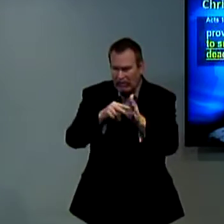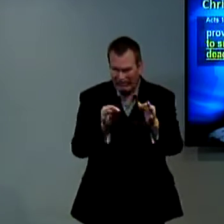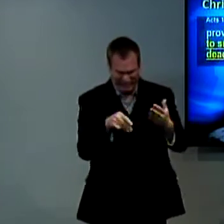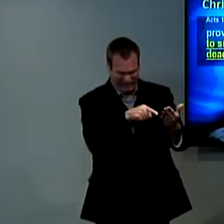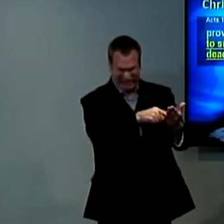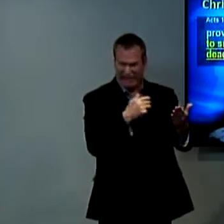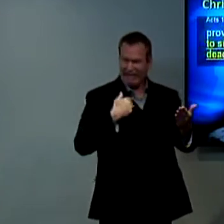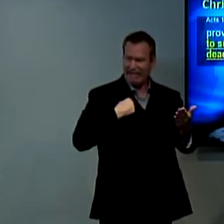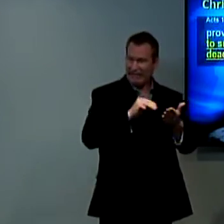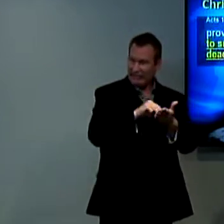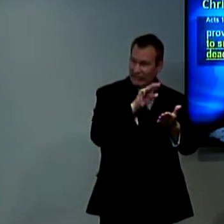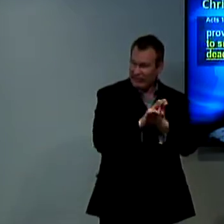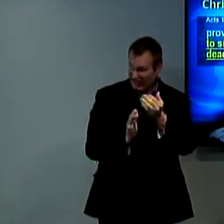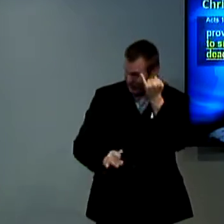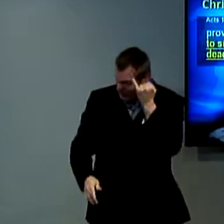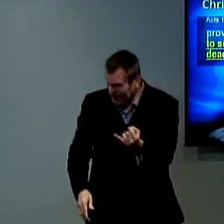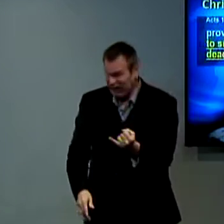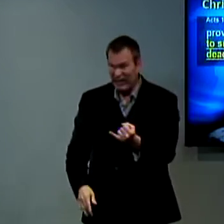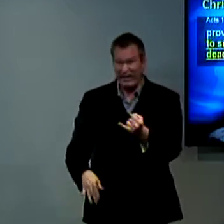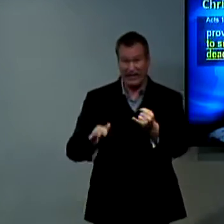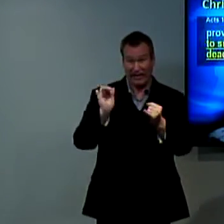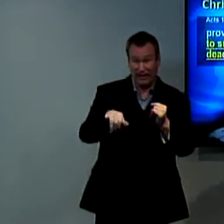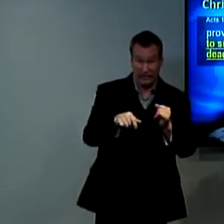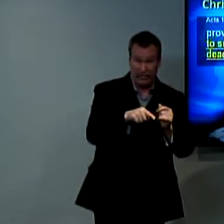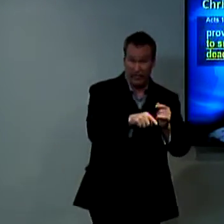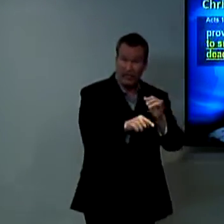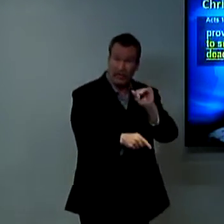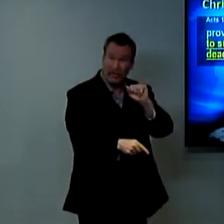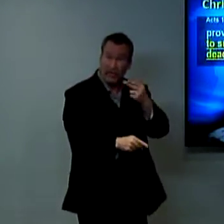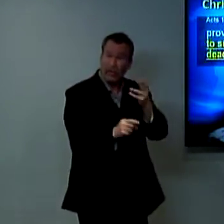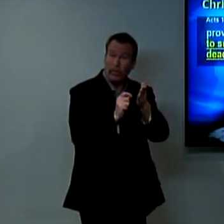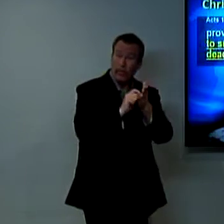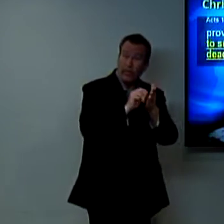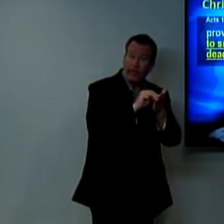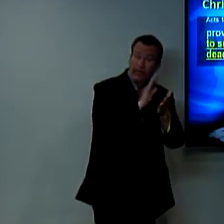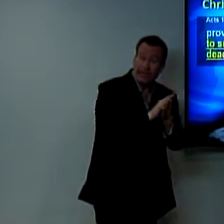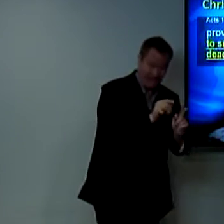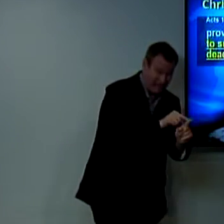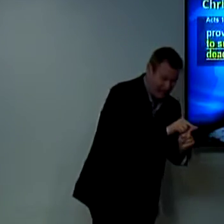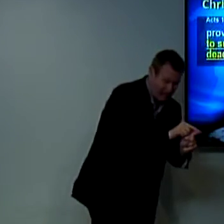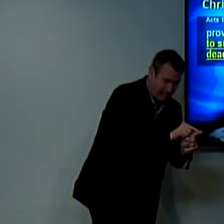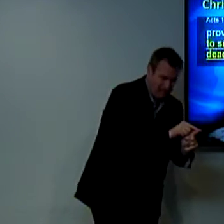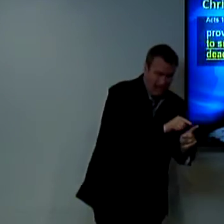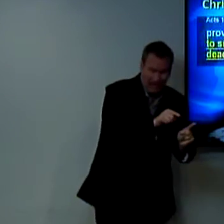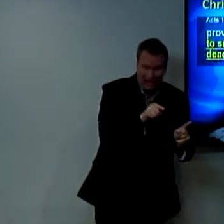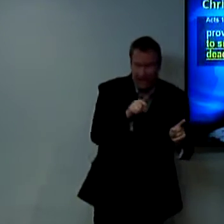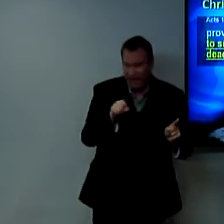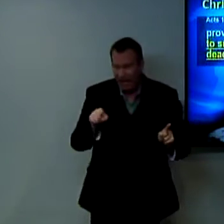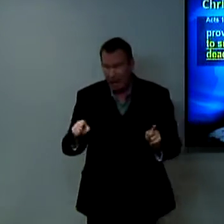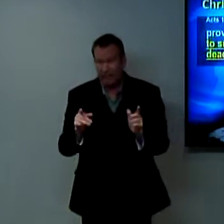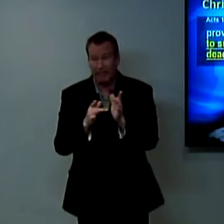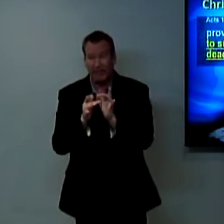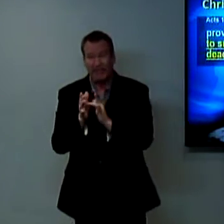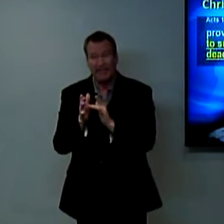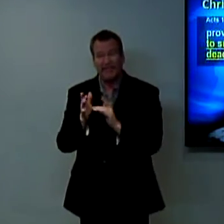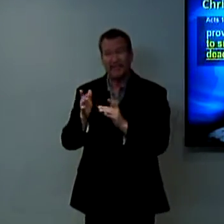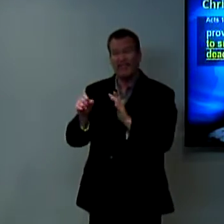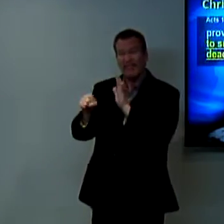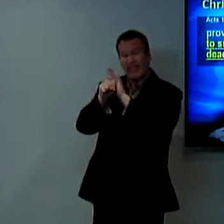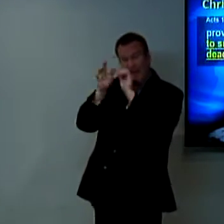was crucified and that had been put down in the books from the time of Isaiah all